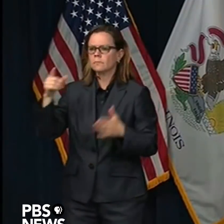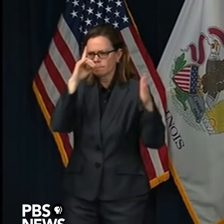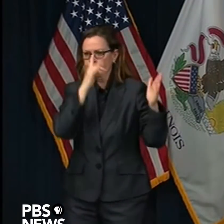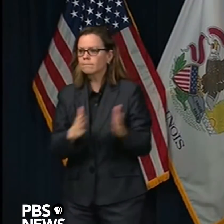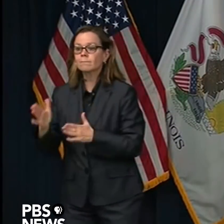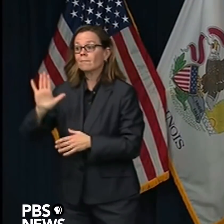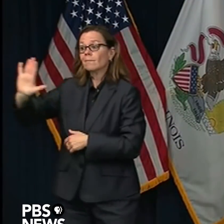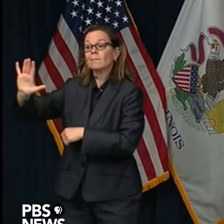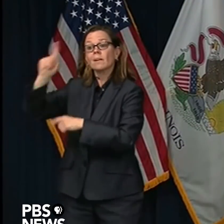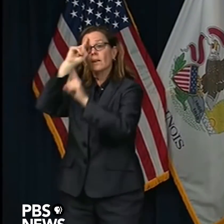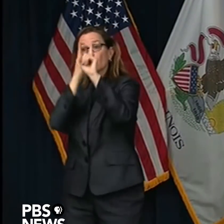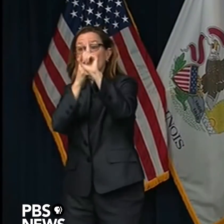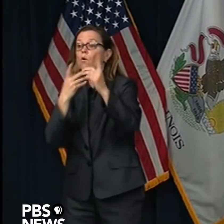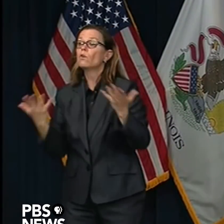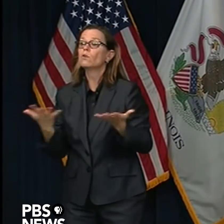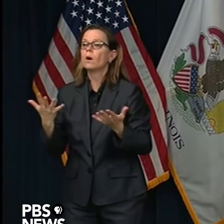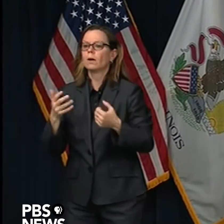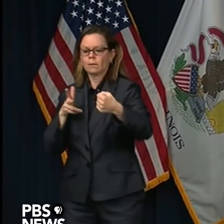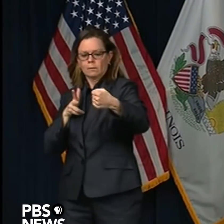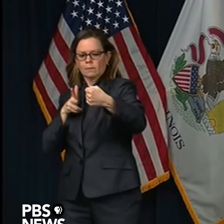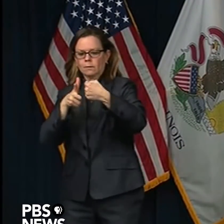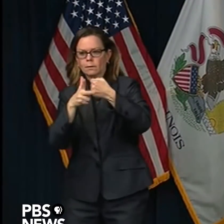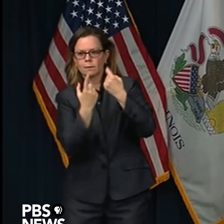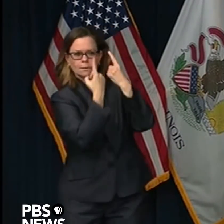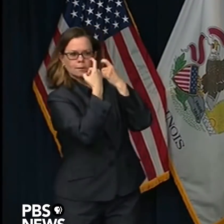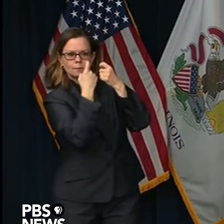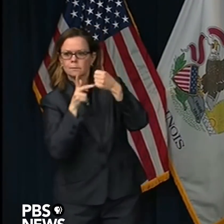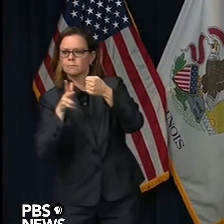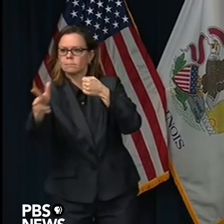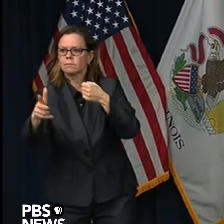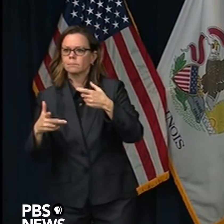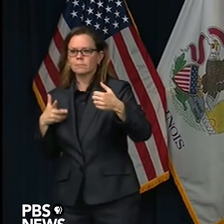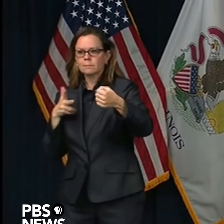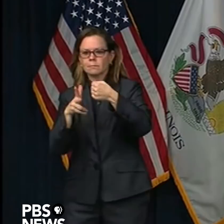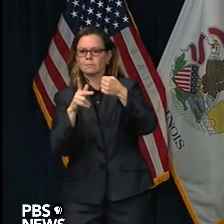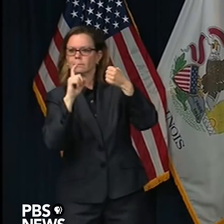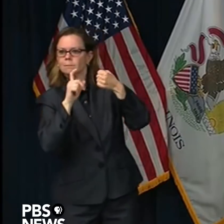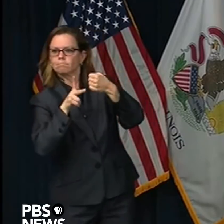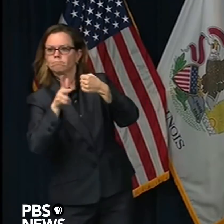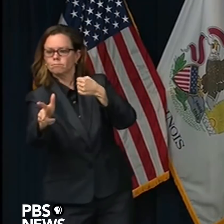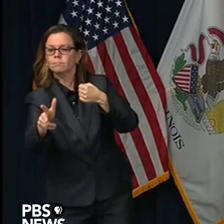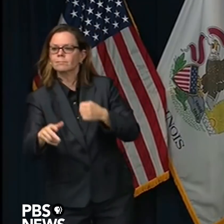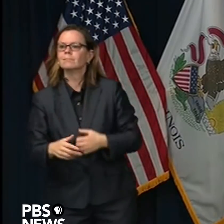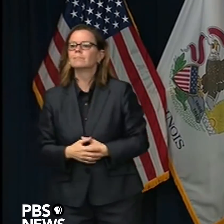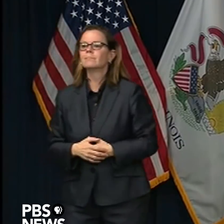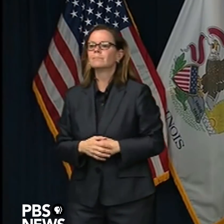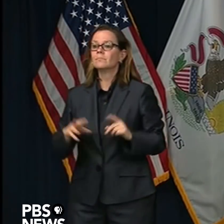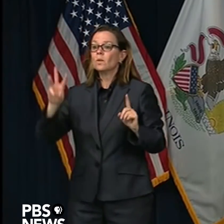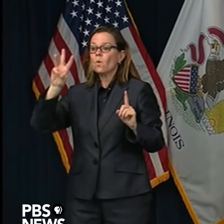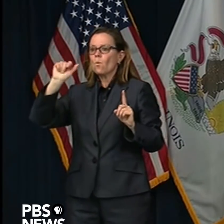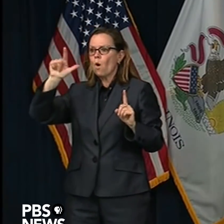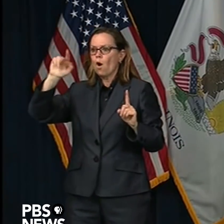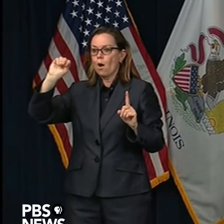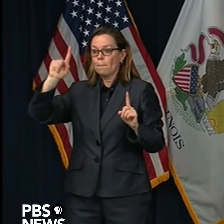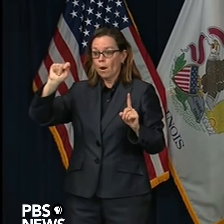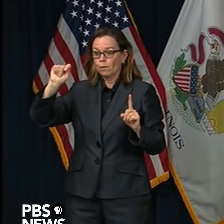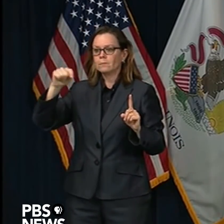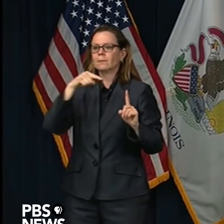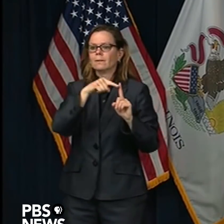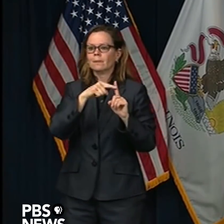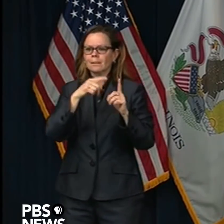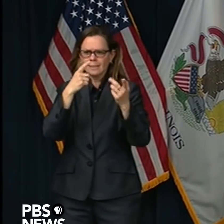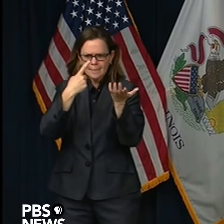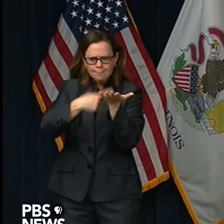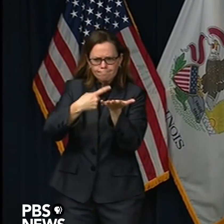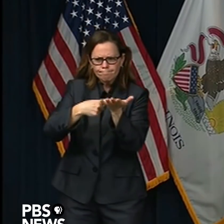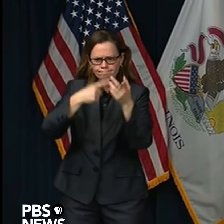Walgreens parking lots, Walmart parking lots, and signed a deal with LabCorp and Quest, which are